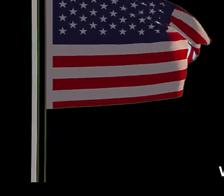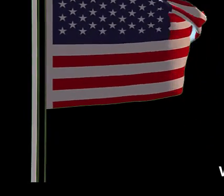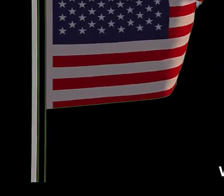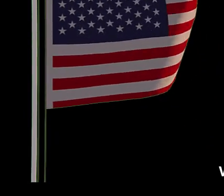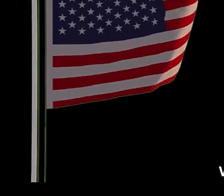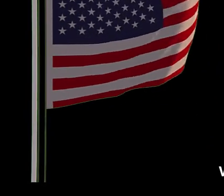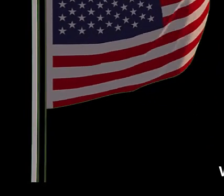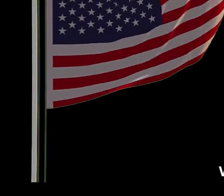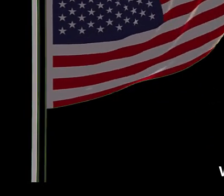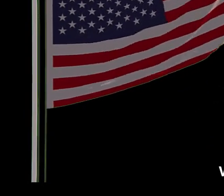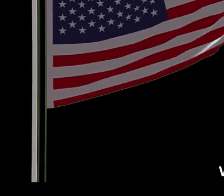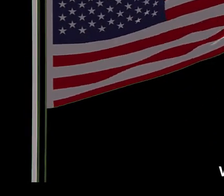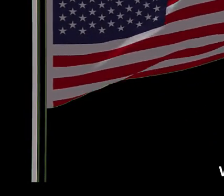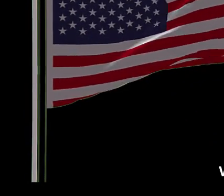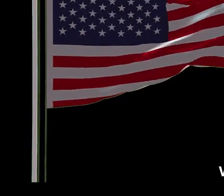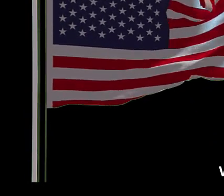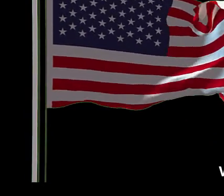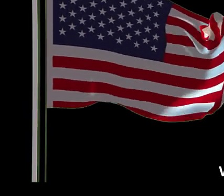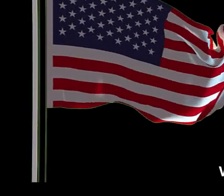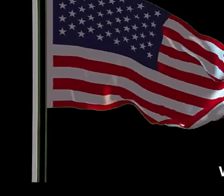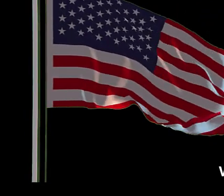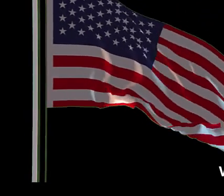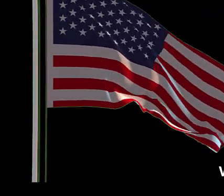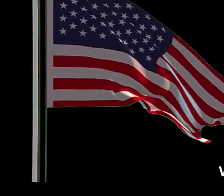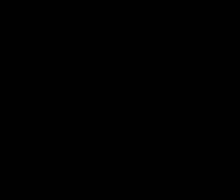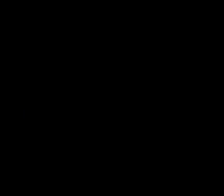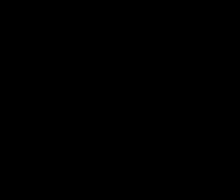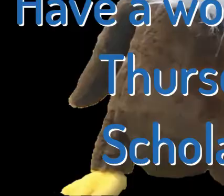with liberty and justice for all